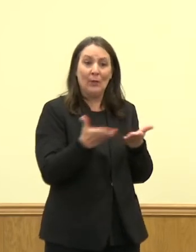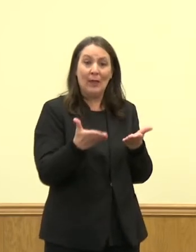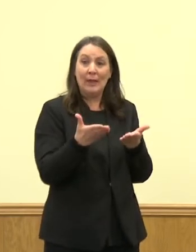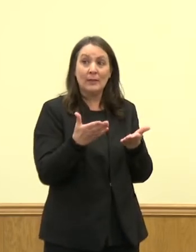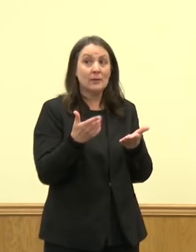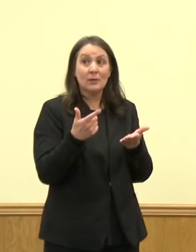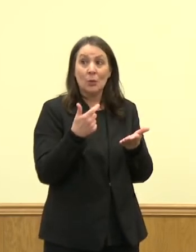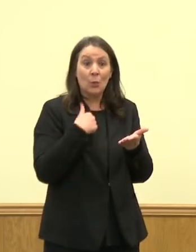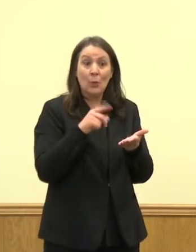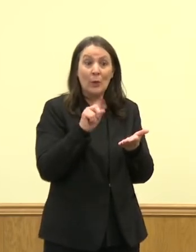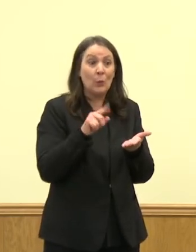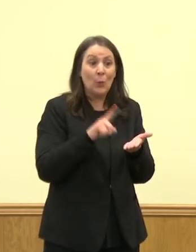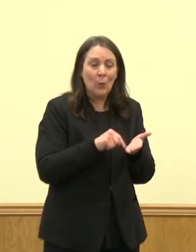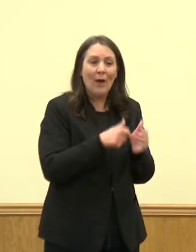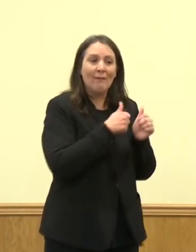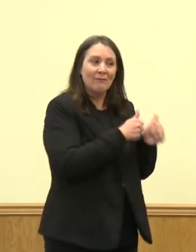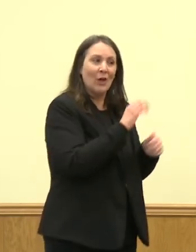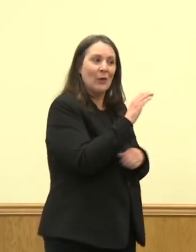protect us from the spread.